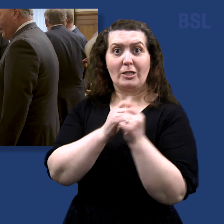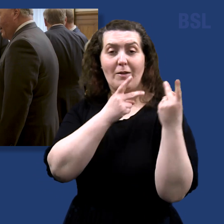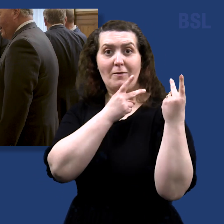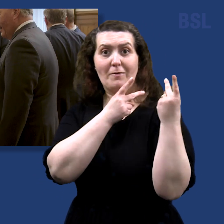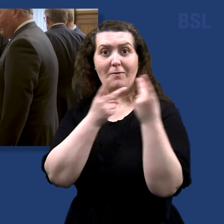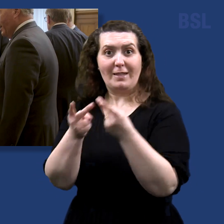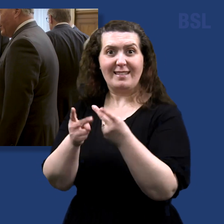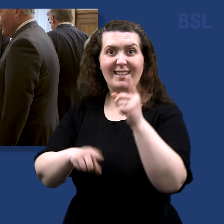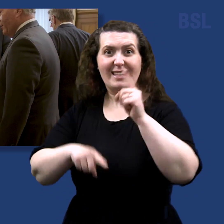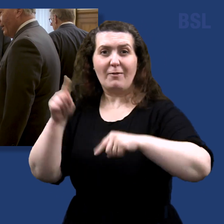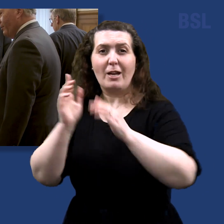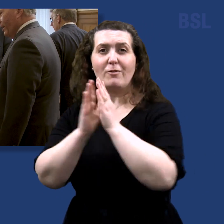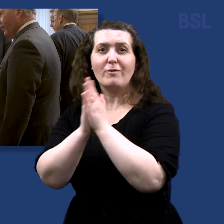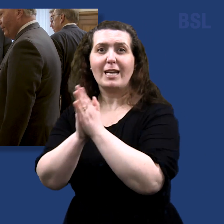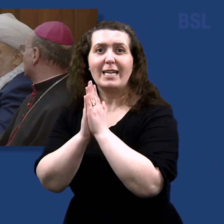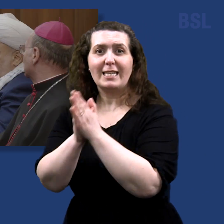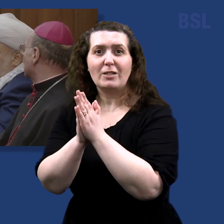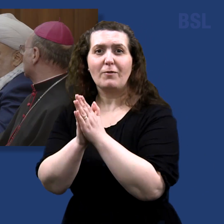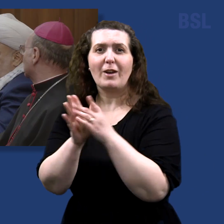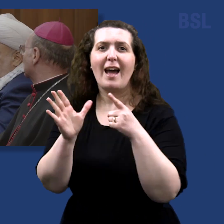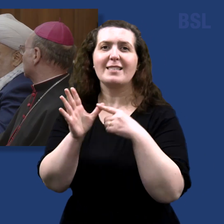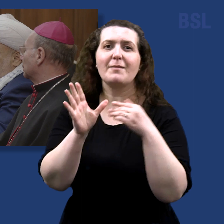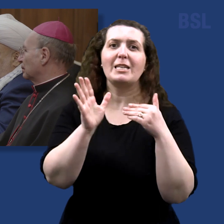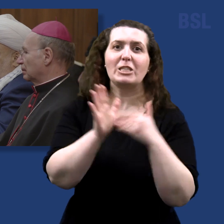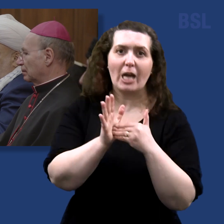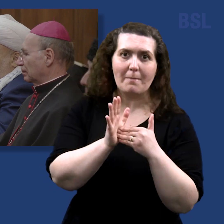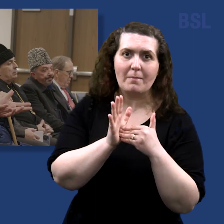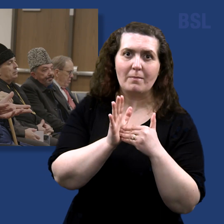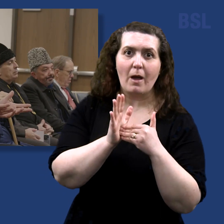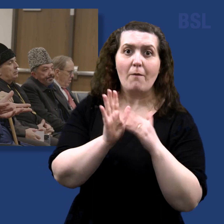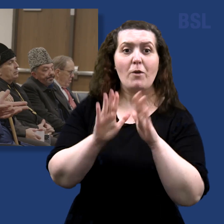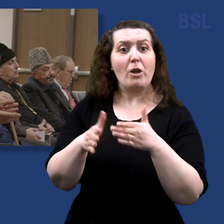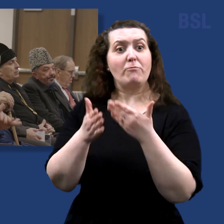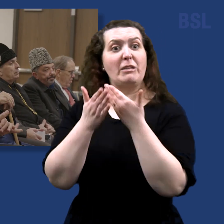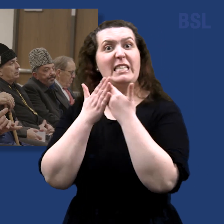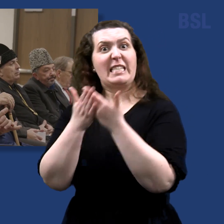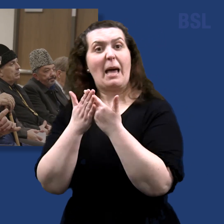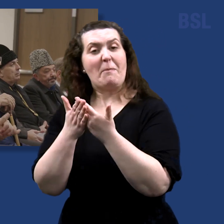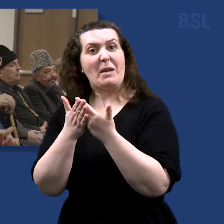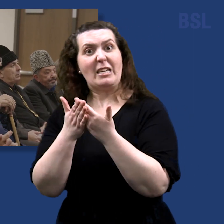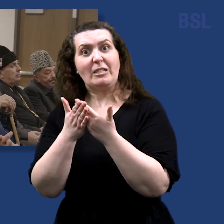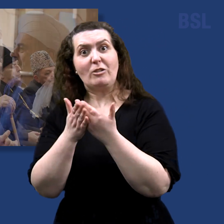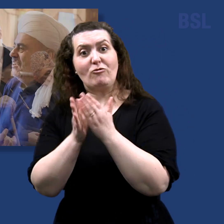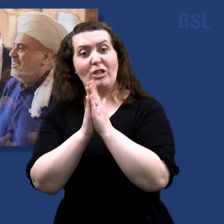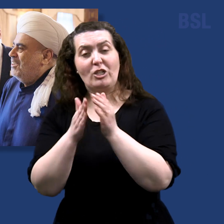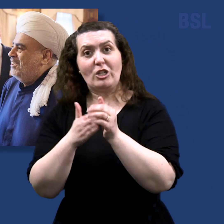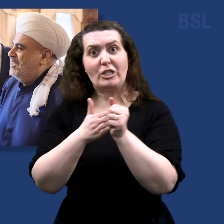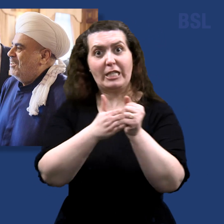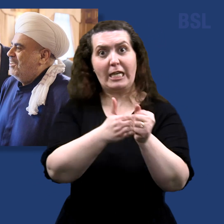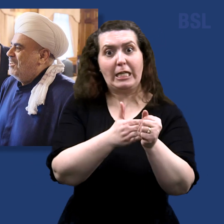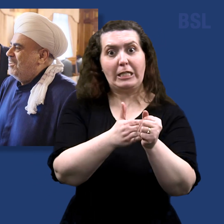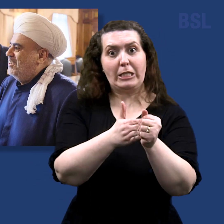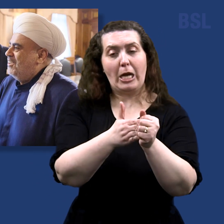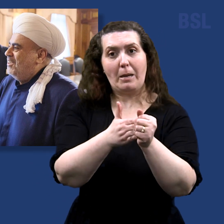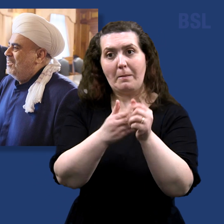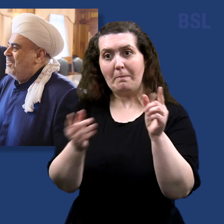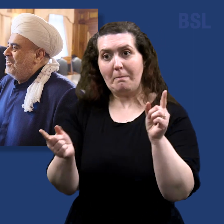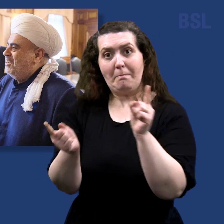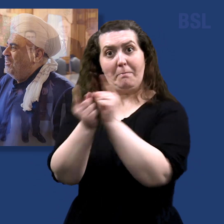from Azerbaijan, led by Islamic religious leader the Grand Mufti of the Caucasus. President Russell M. Nelson and the Sheikh